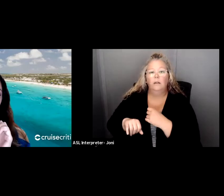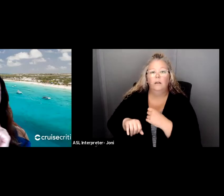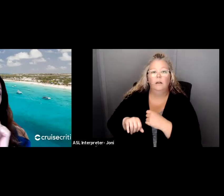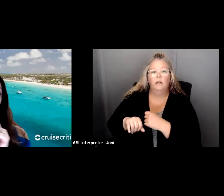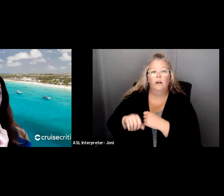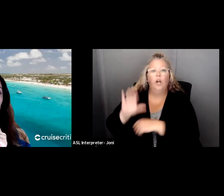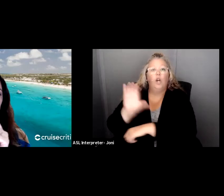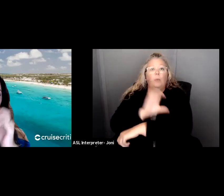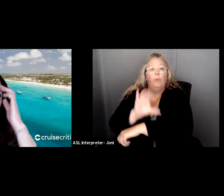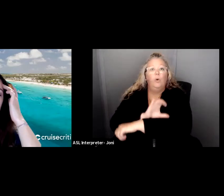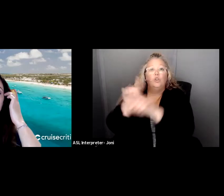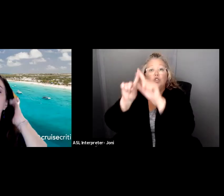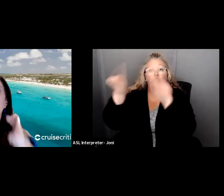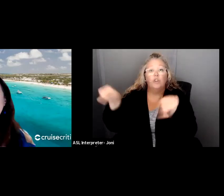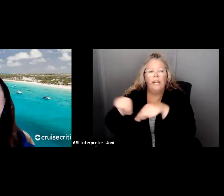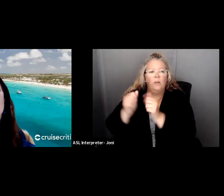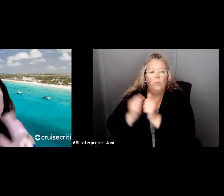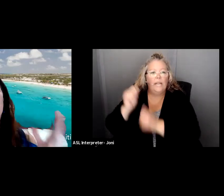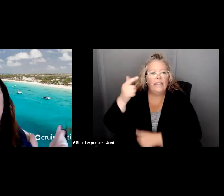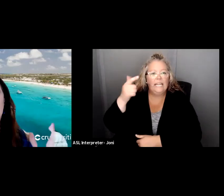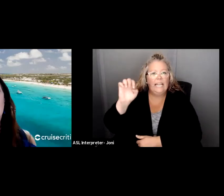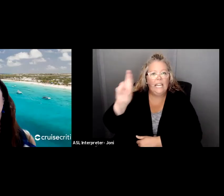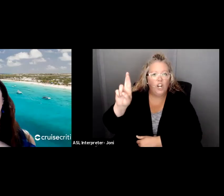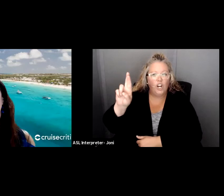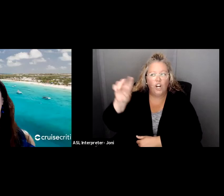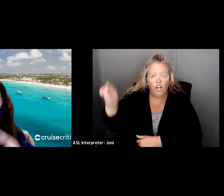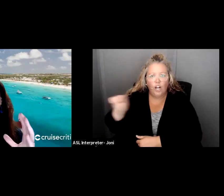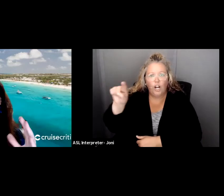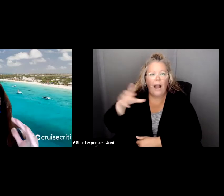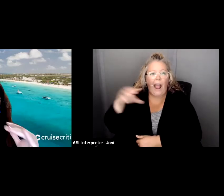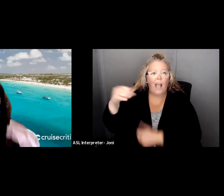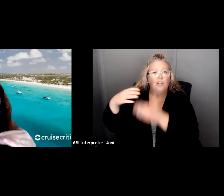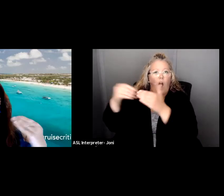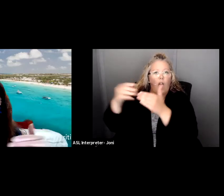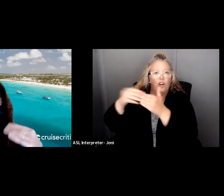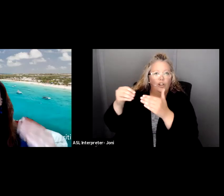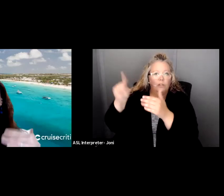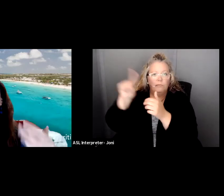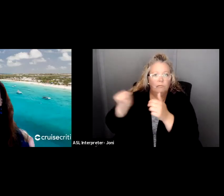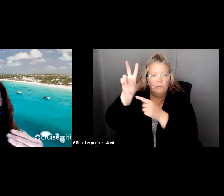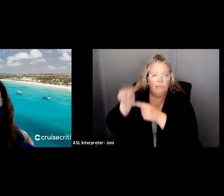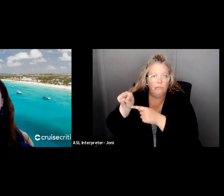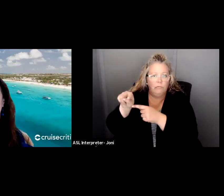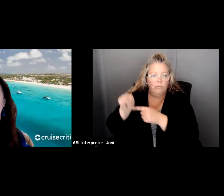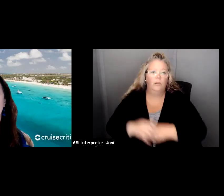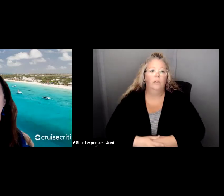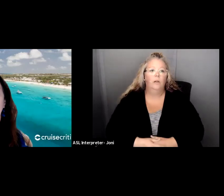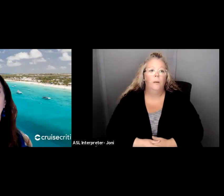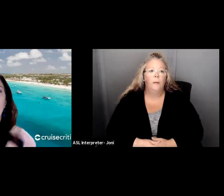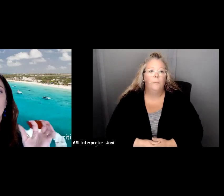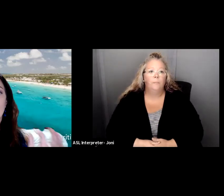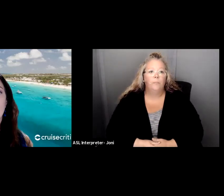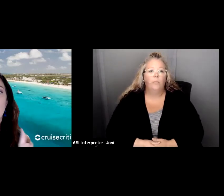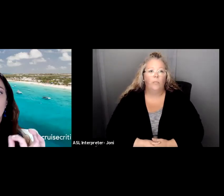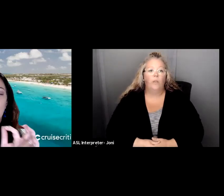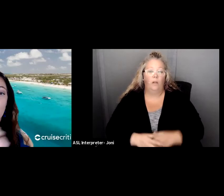screen with a gear and dollar signs. This is just more decorative, but you're going to this is going to be repeated on each slide when I'm talking